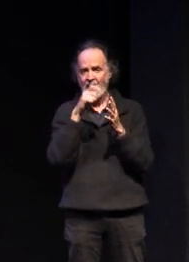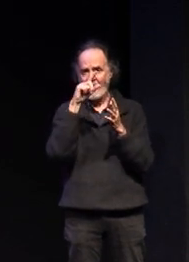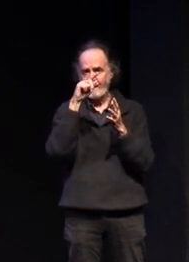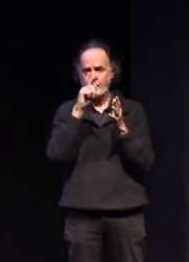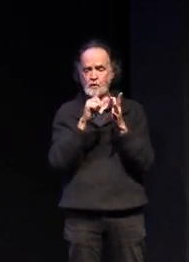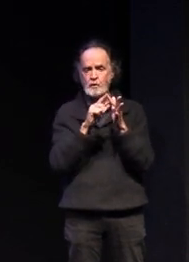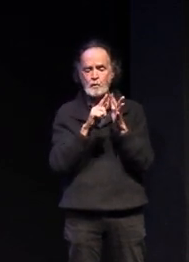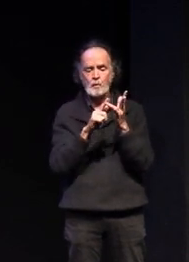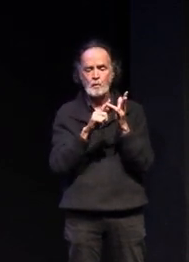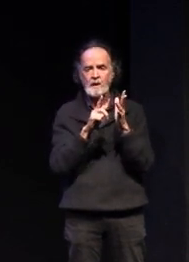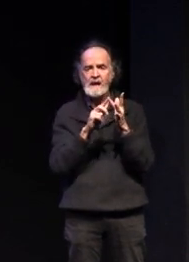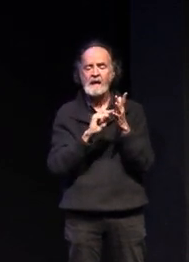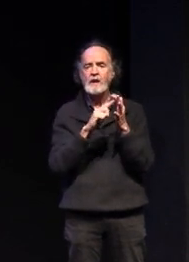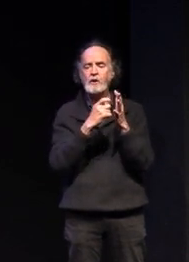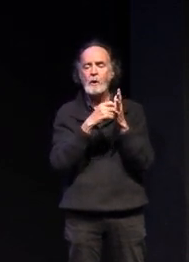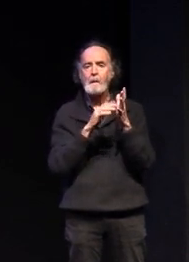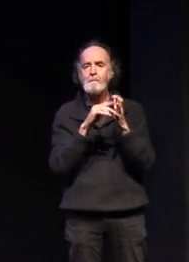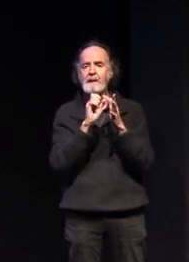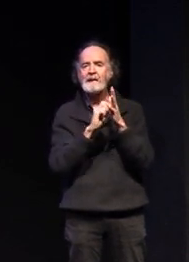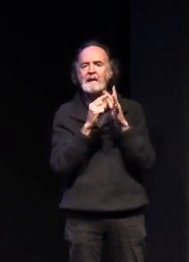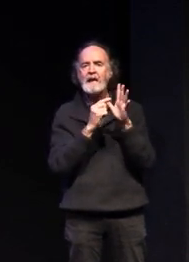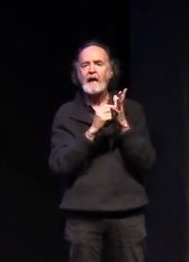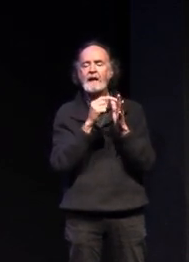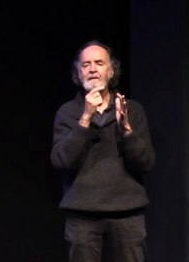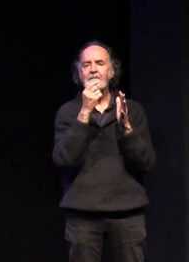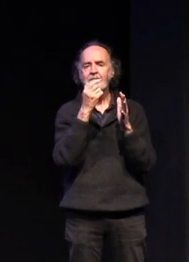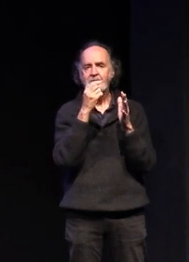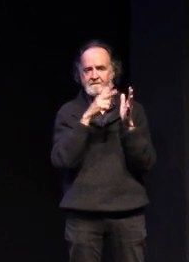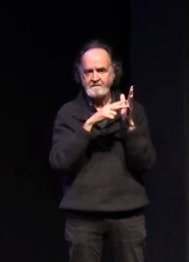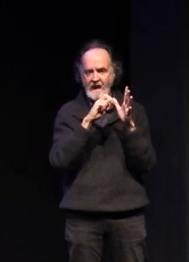and then in year 12 doing senior vcal